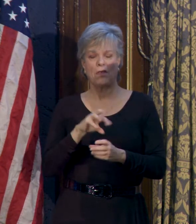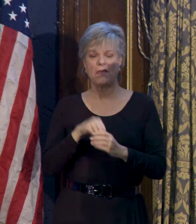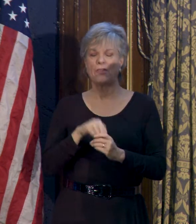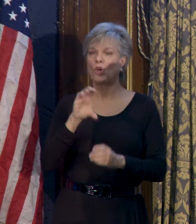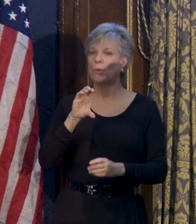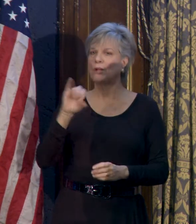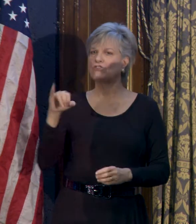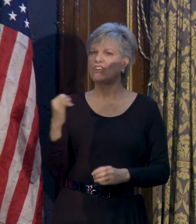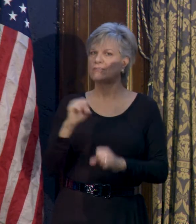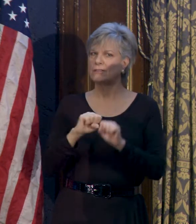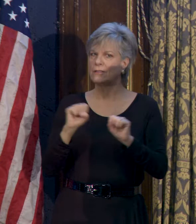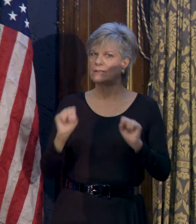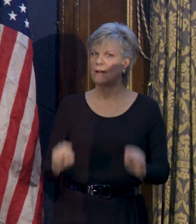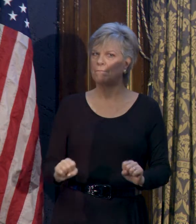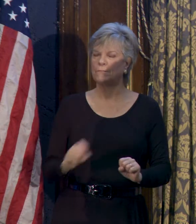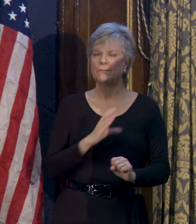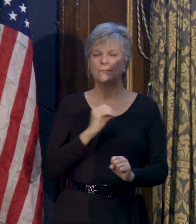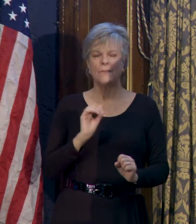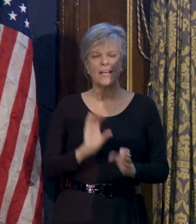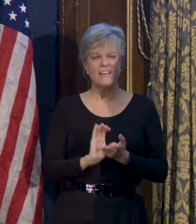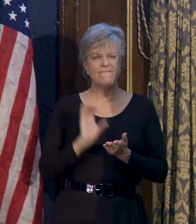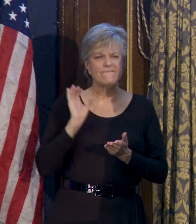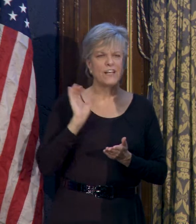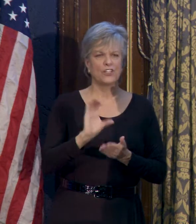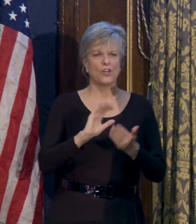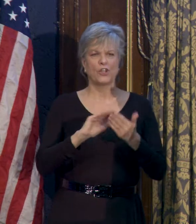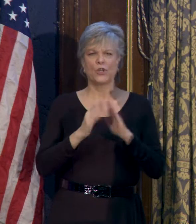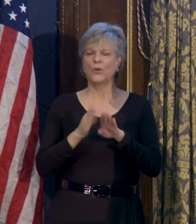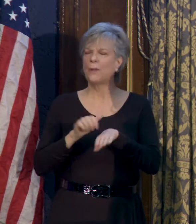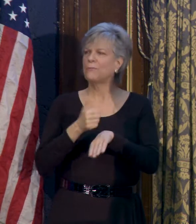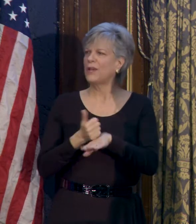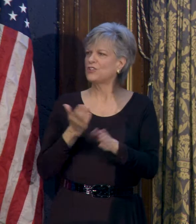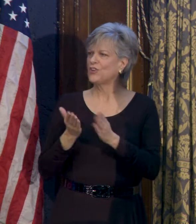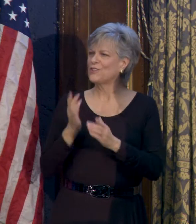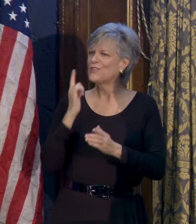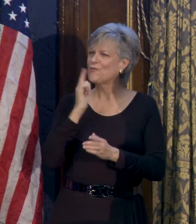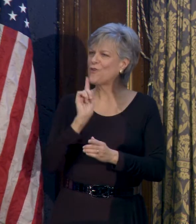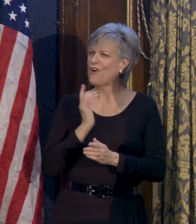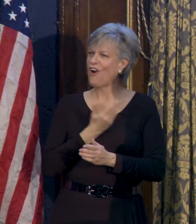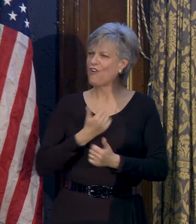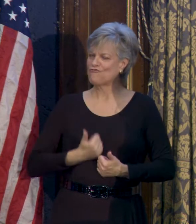justice system and investing in community-based services for our residents.